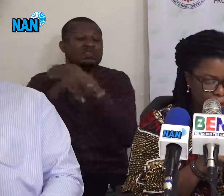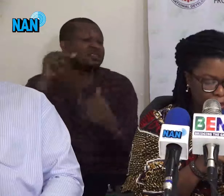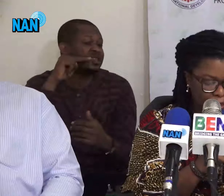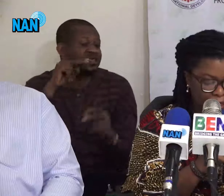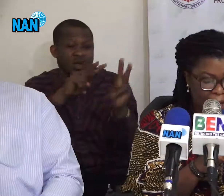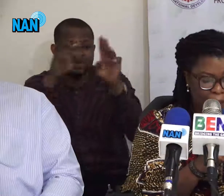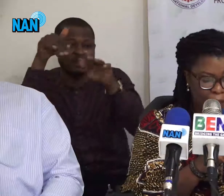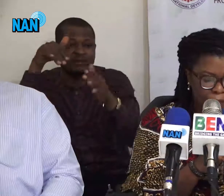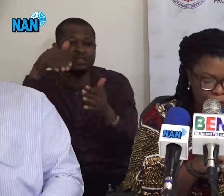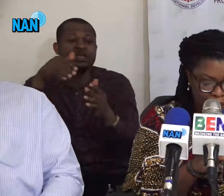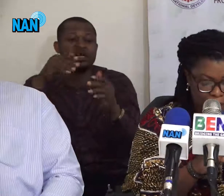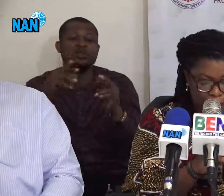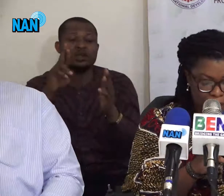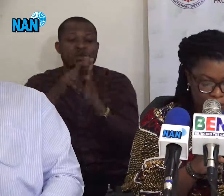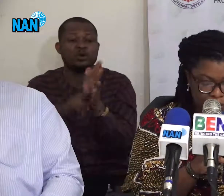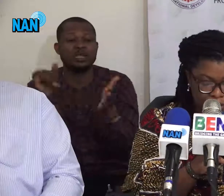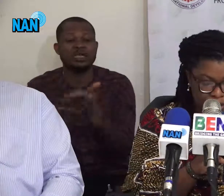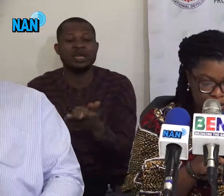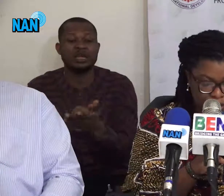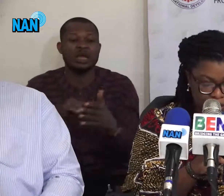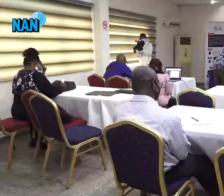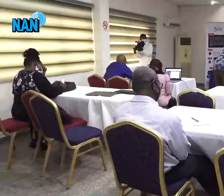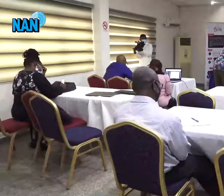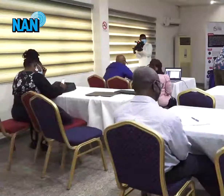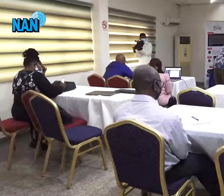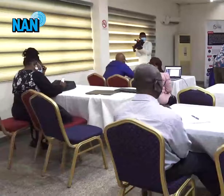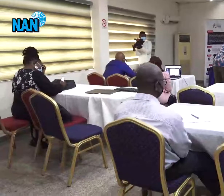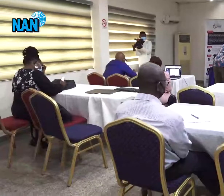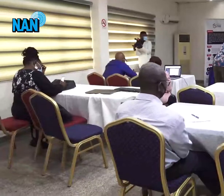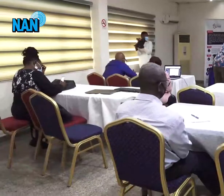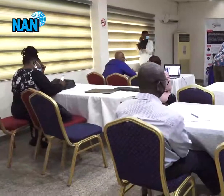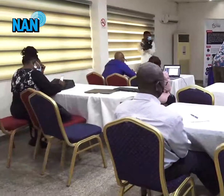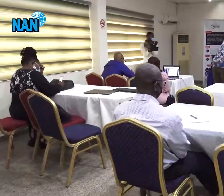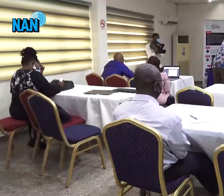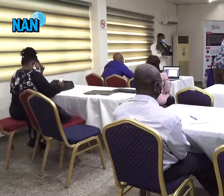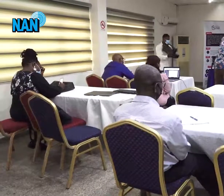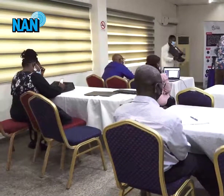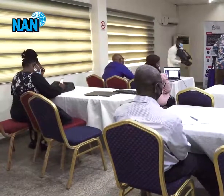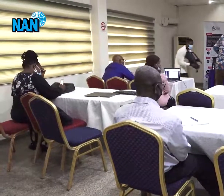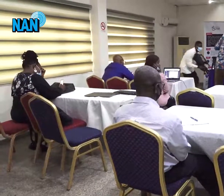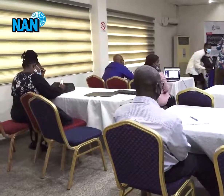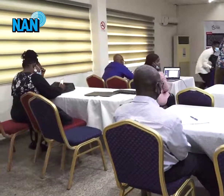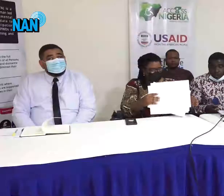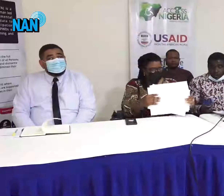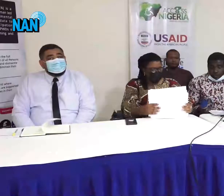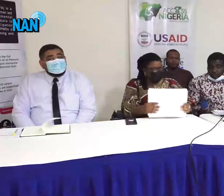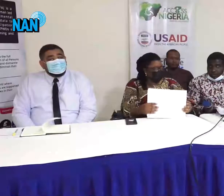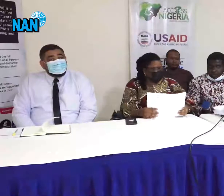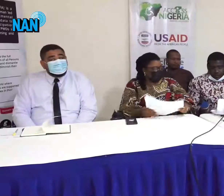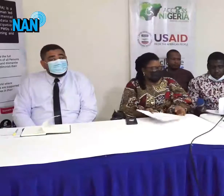Executive Director of the Association, made the call at a news conference in Abuja. The conference tagged Access Nigeria